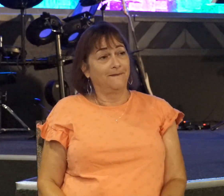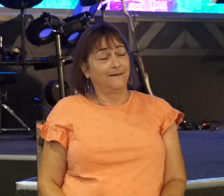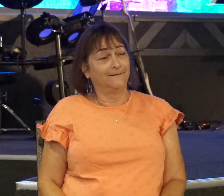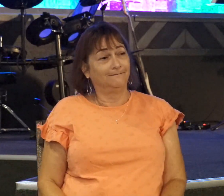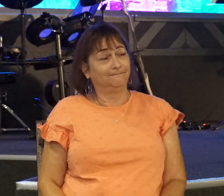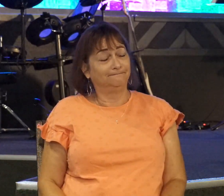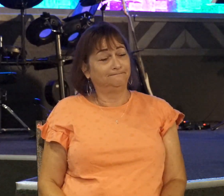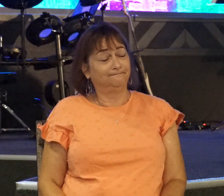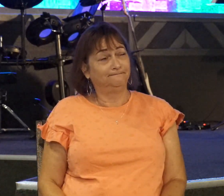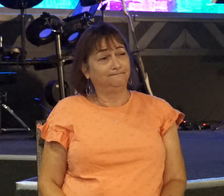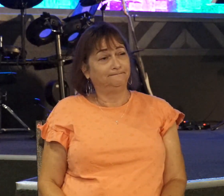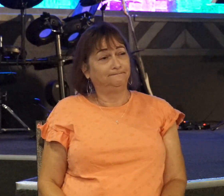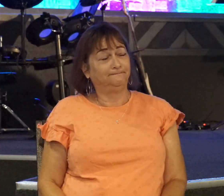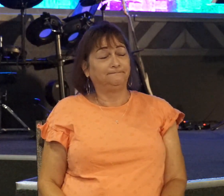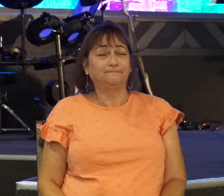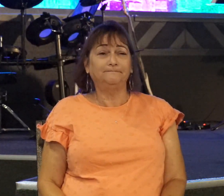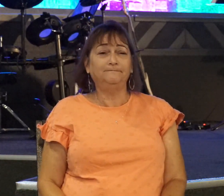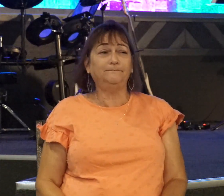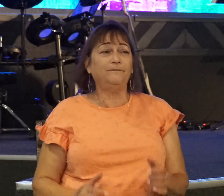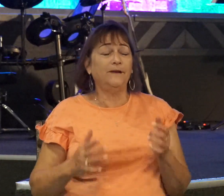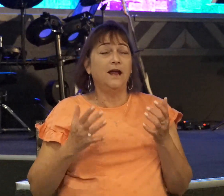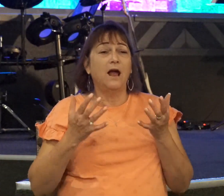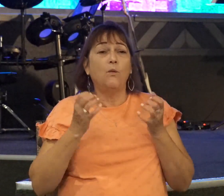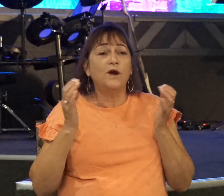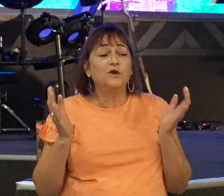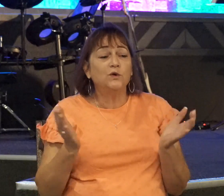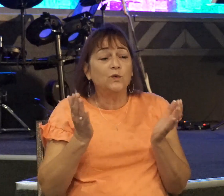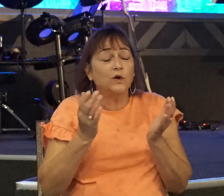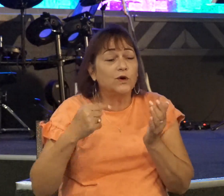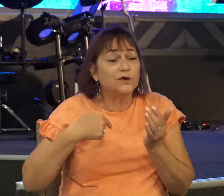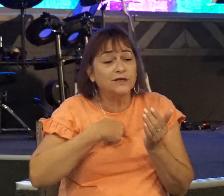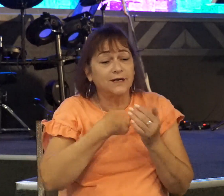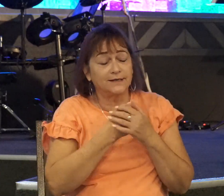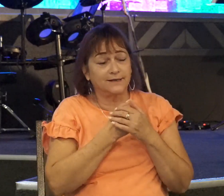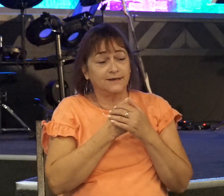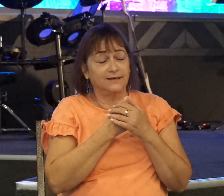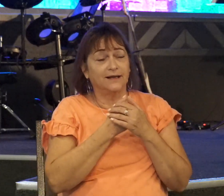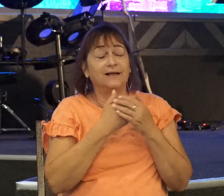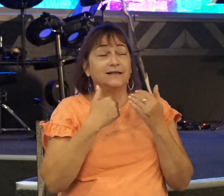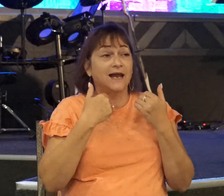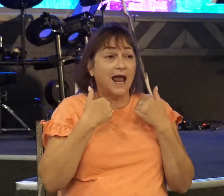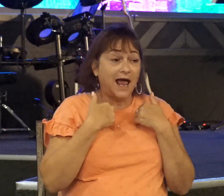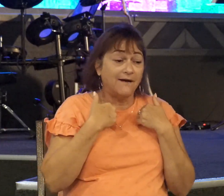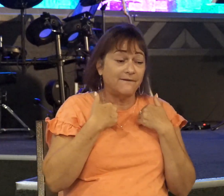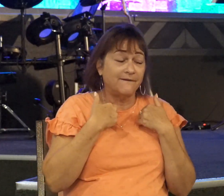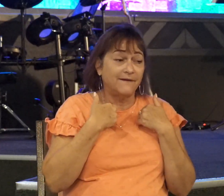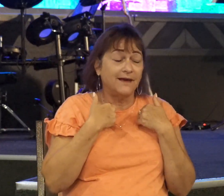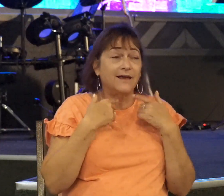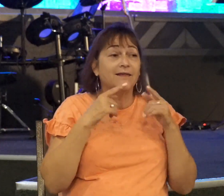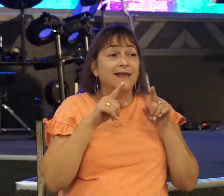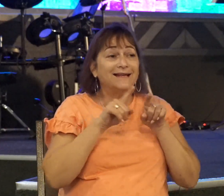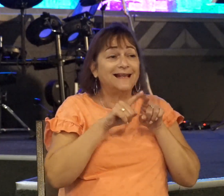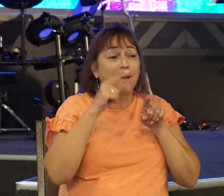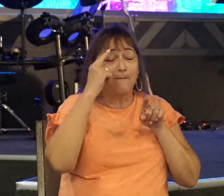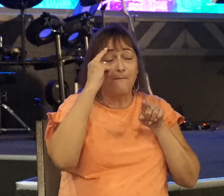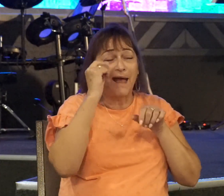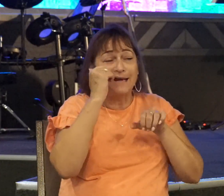Something I'd like to encourage us all in is to have that same mindset that Jonathan did.